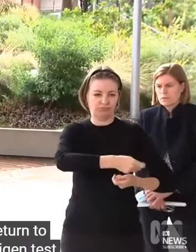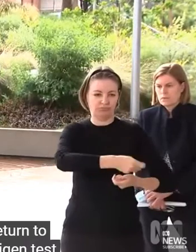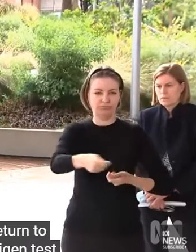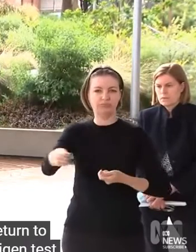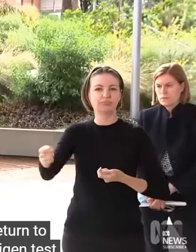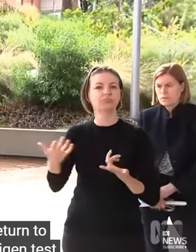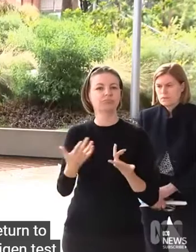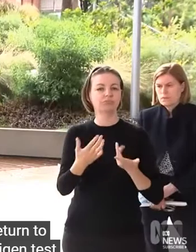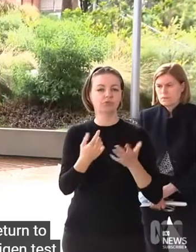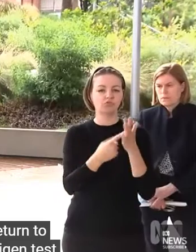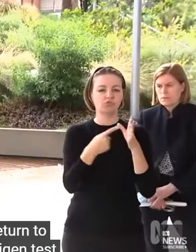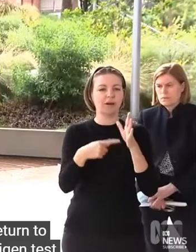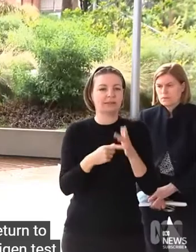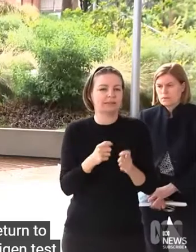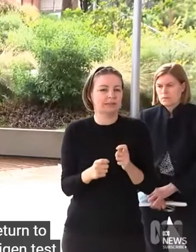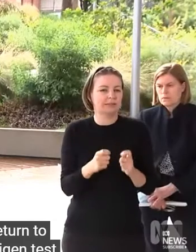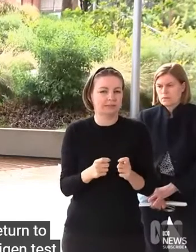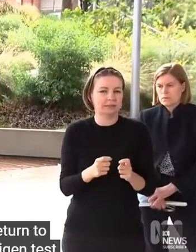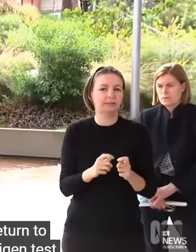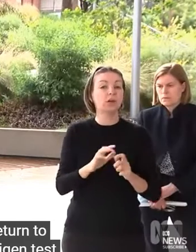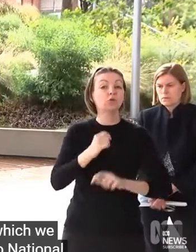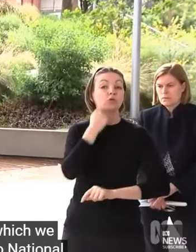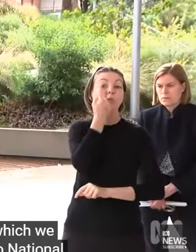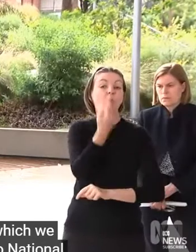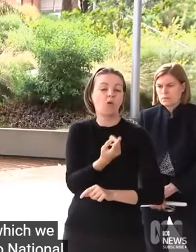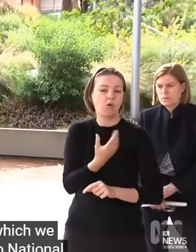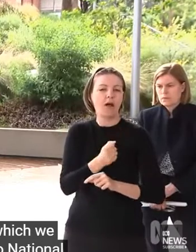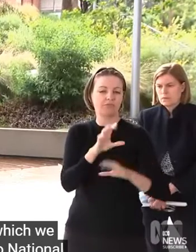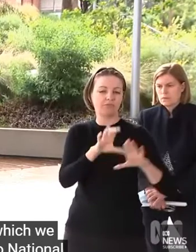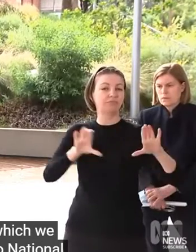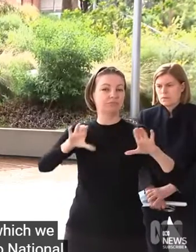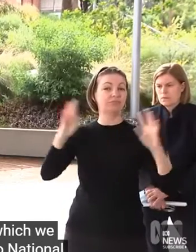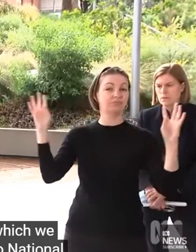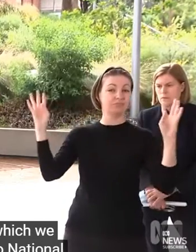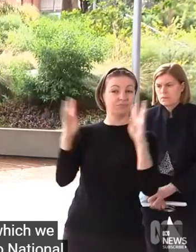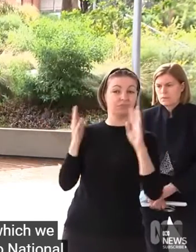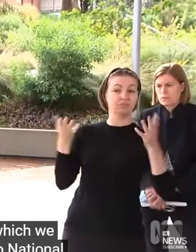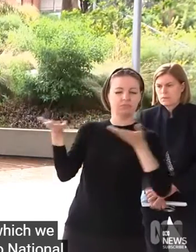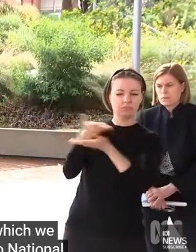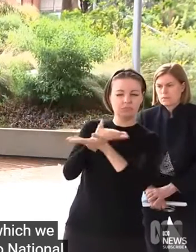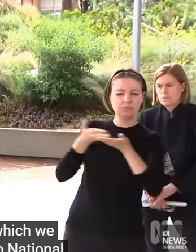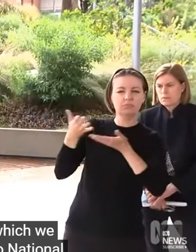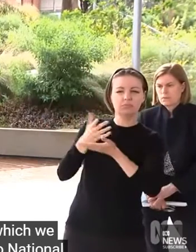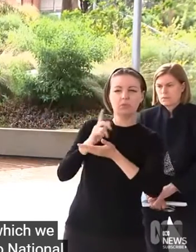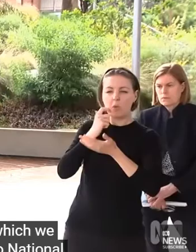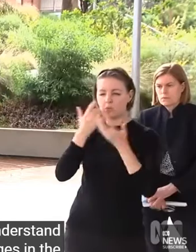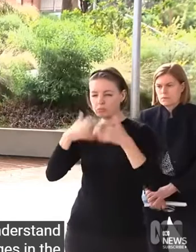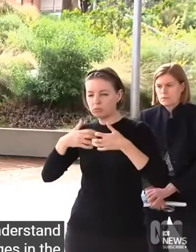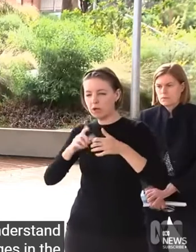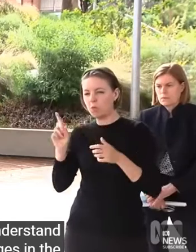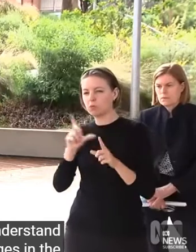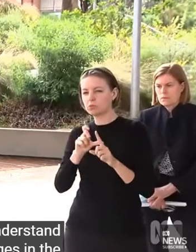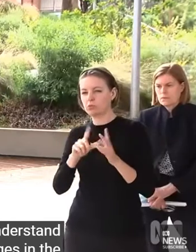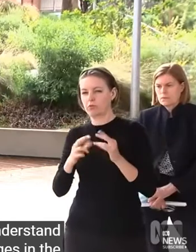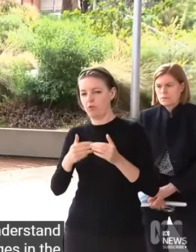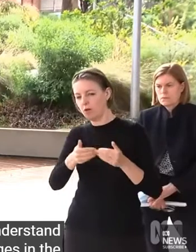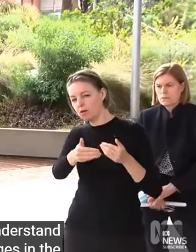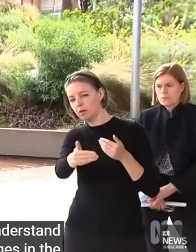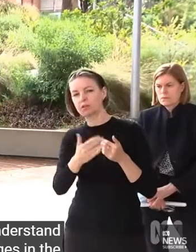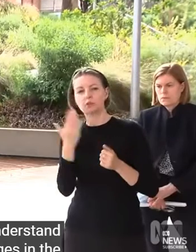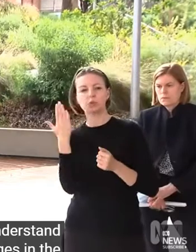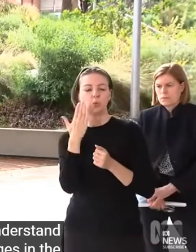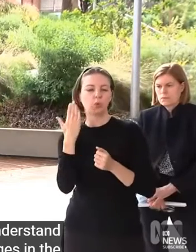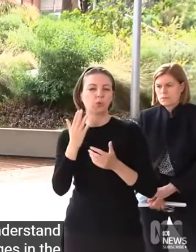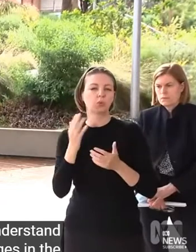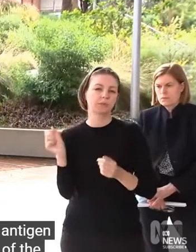National Cabinet tomorrow. I understand that there are challenges in the acquisition of rapid antigen tests for members of the public as we wait